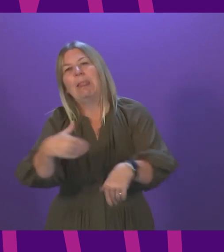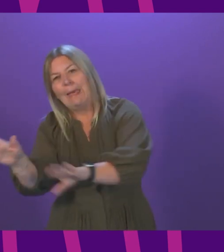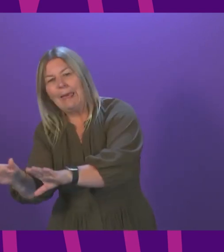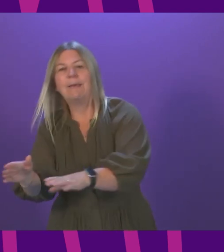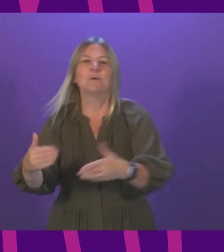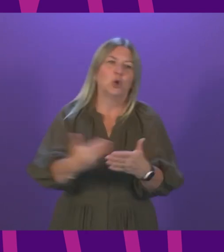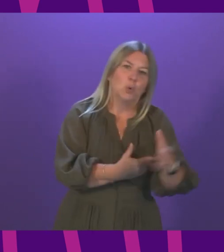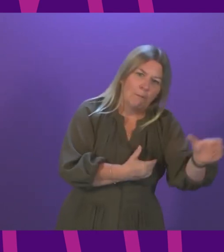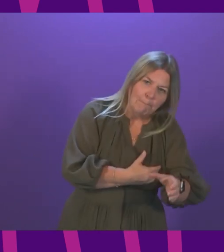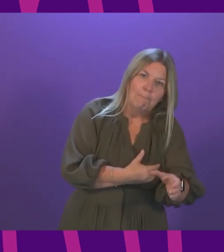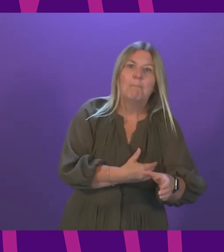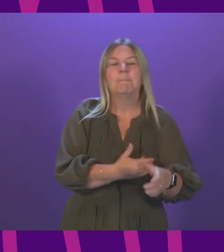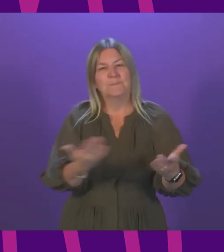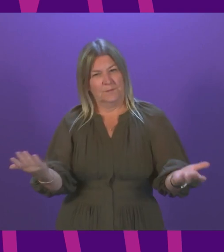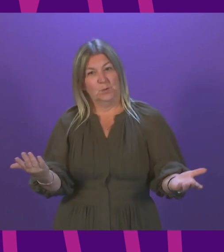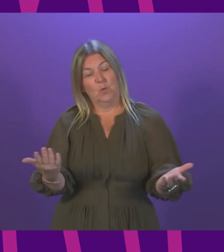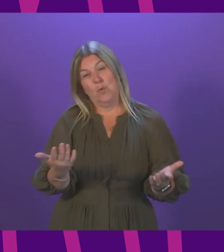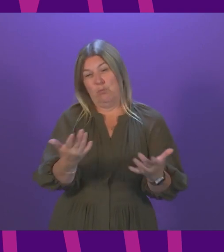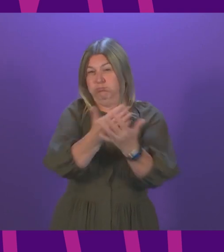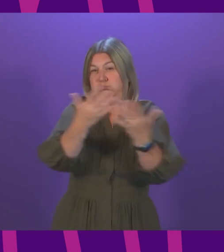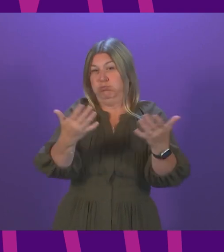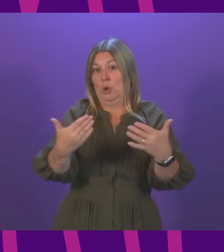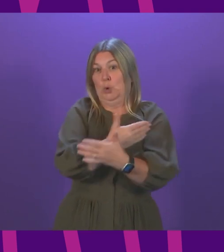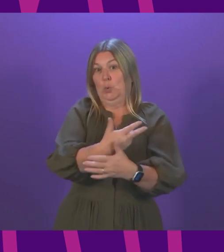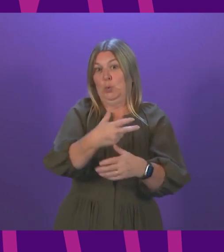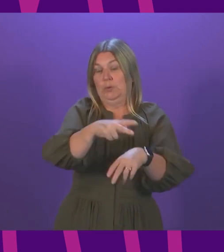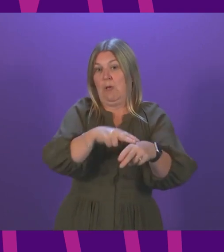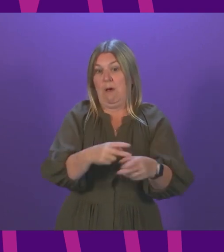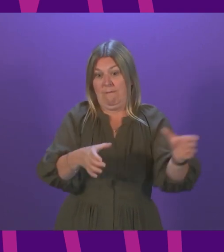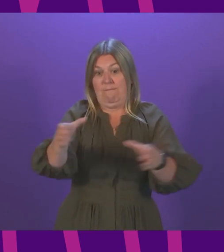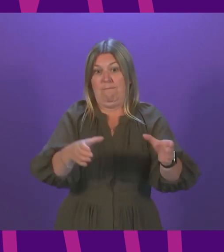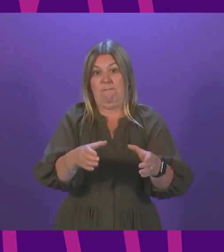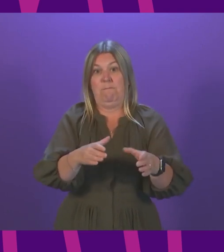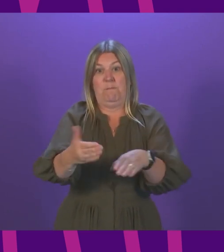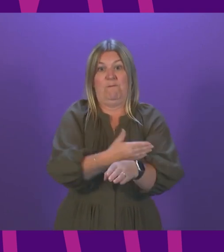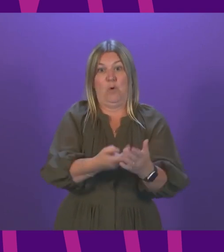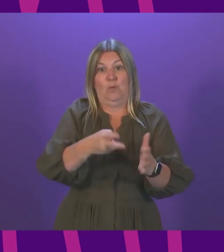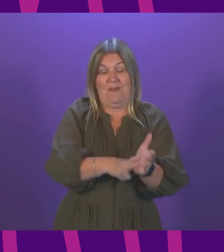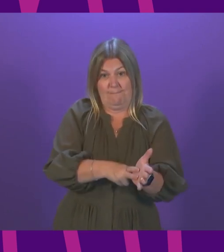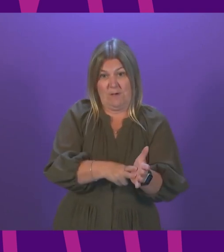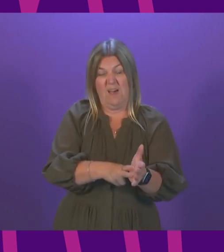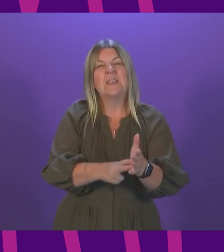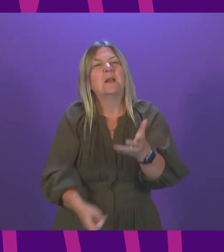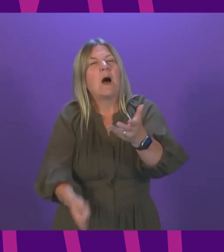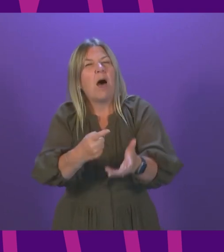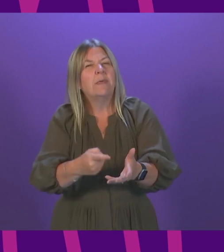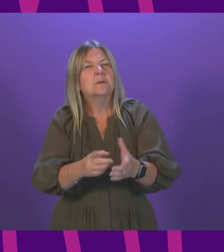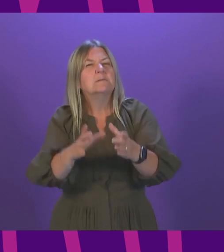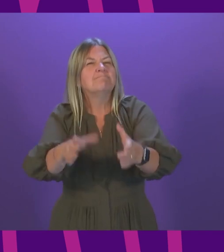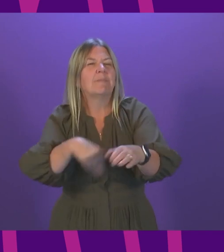with 186 due in post by the end of November, and the remaining by April 2022. The service